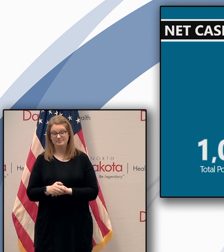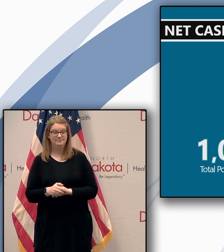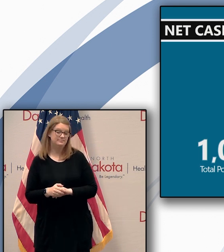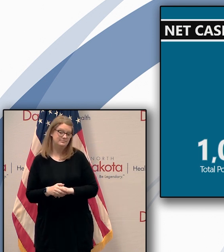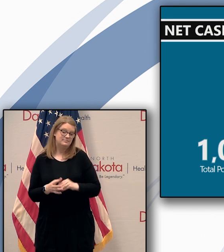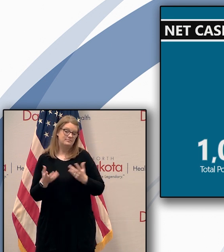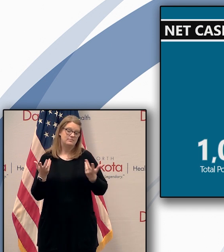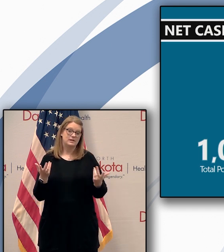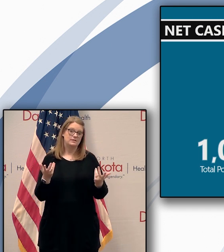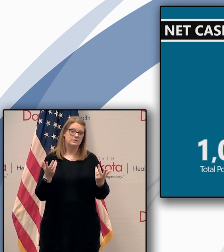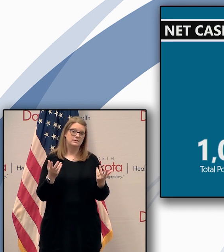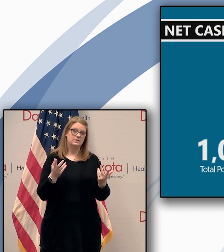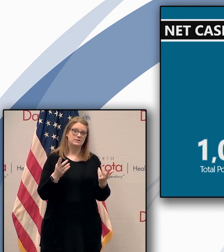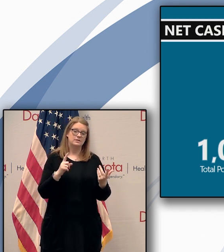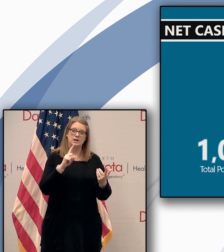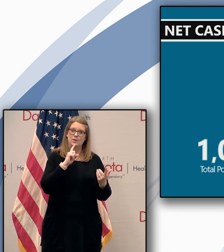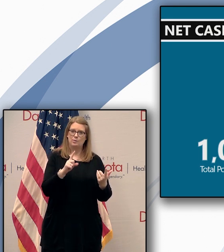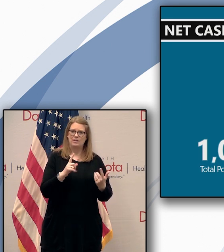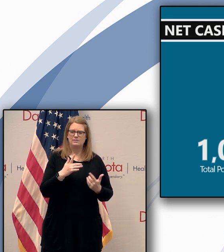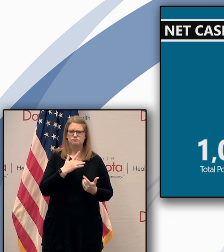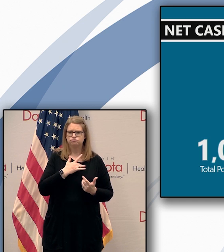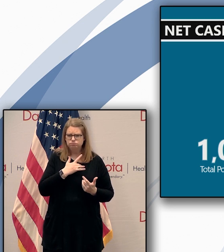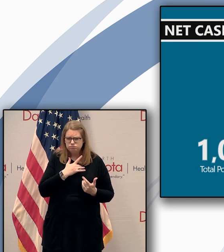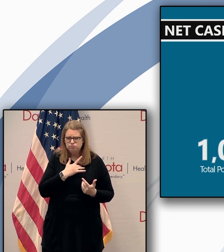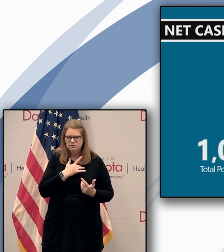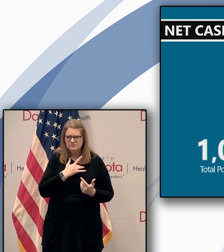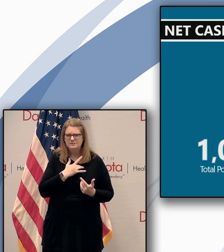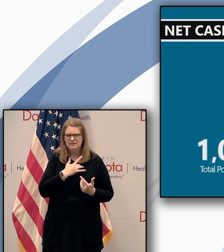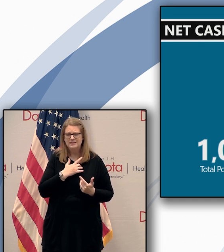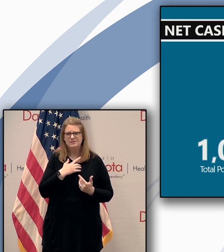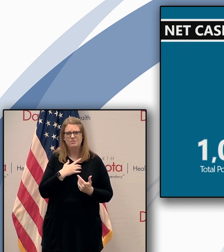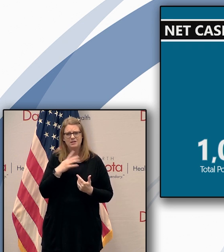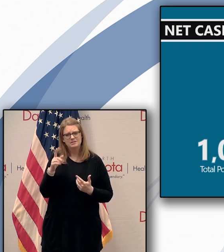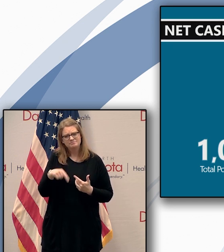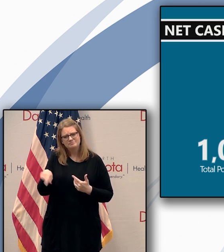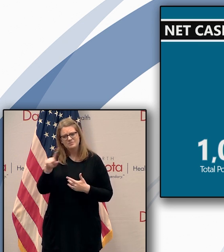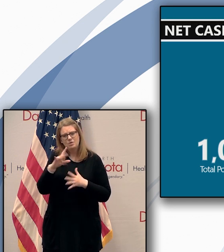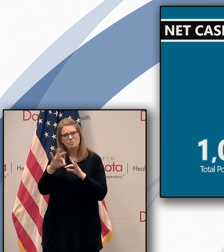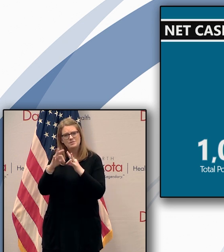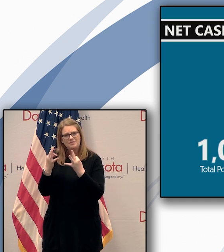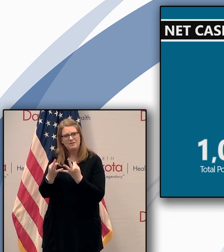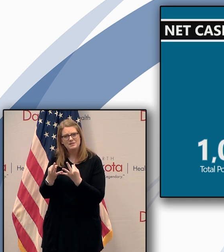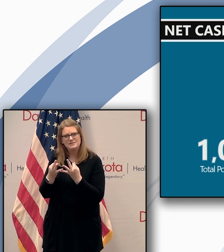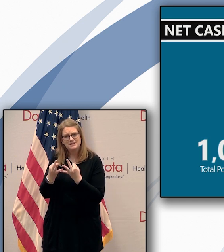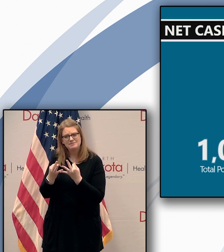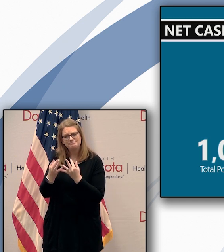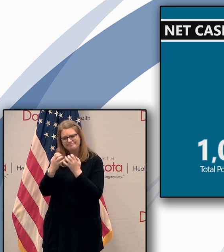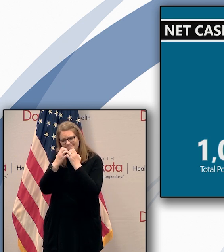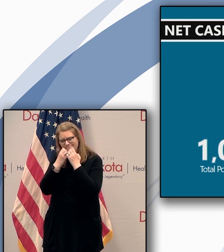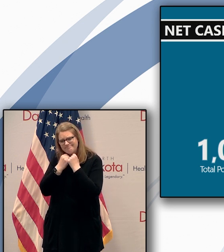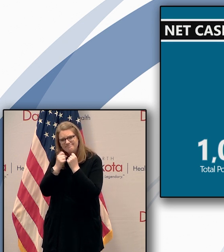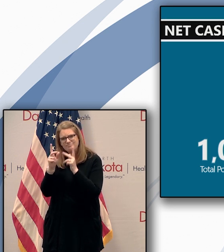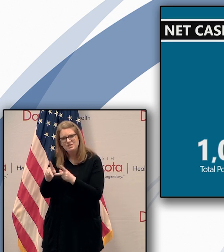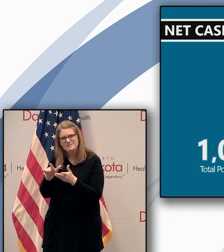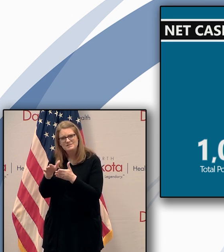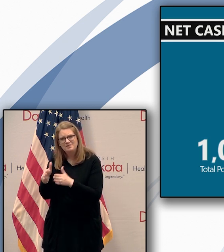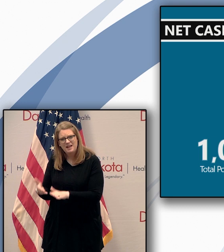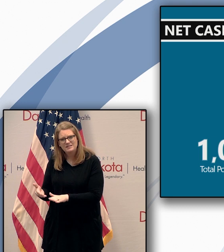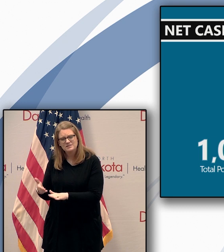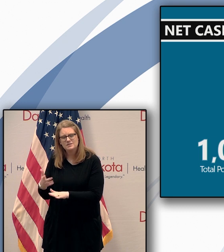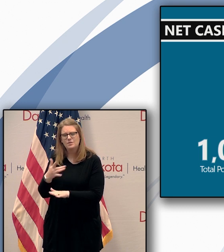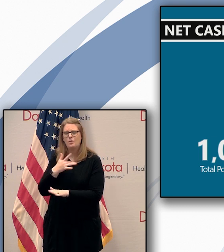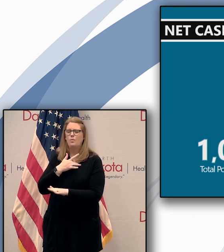because our hearts go out to anyone who's lost someone during this time who's passed away